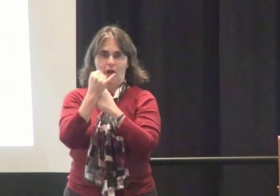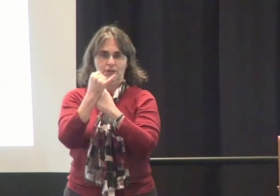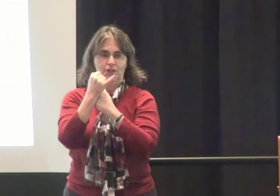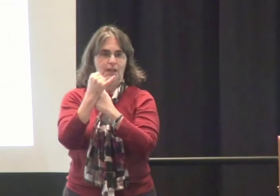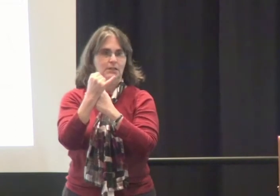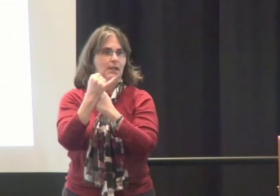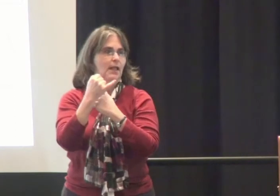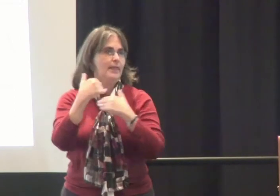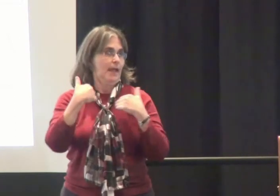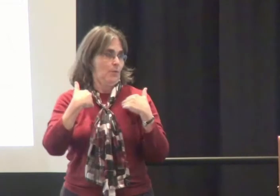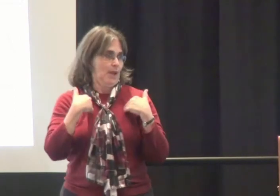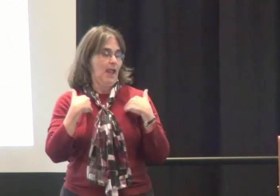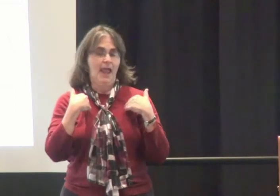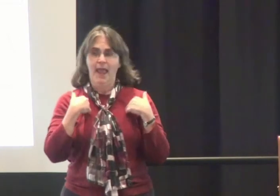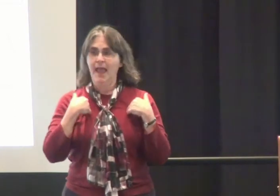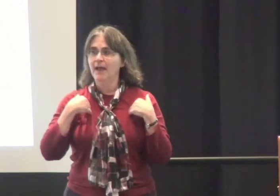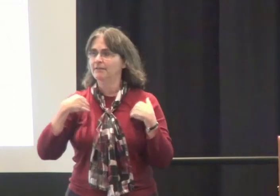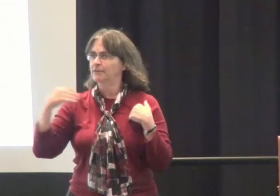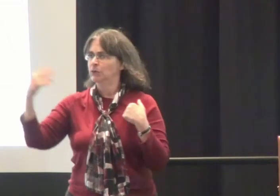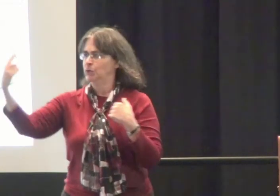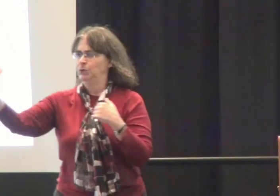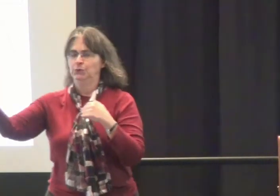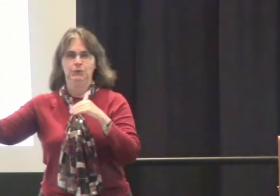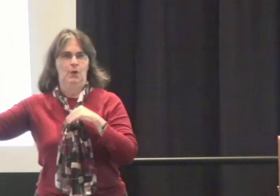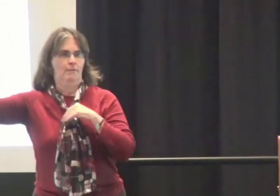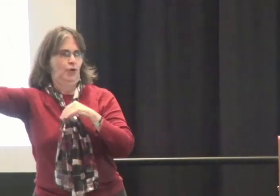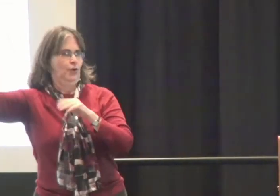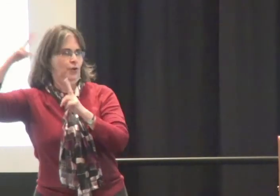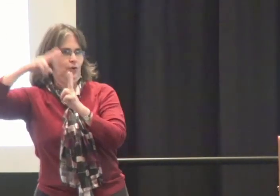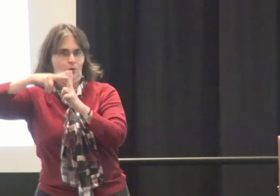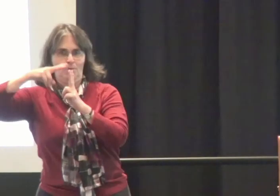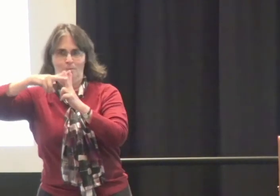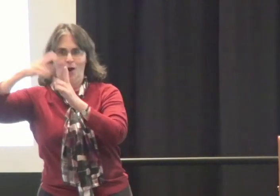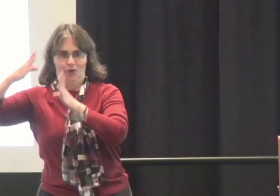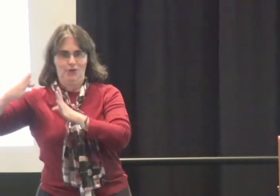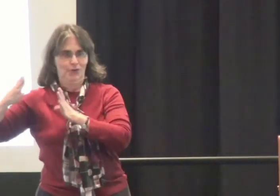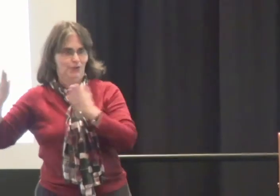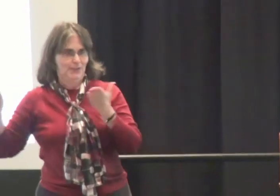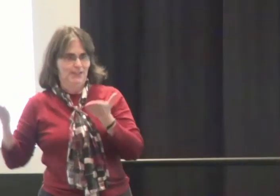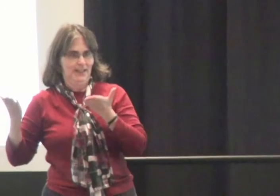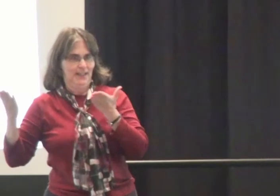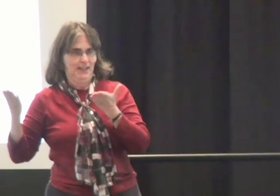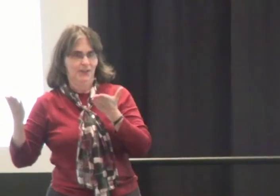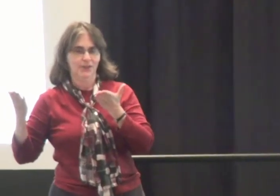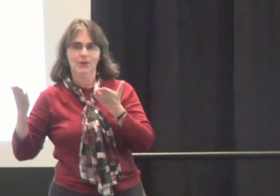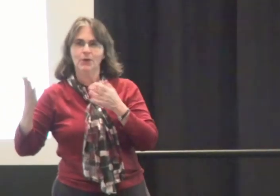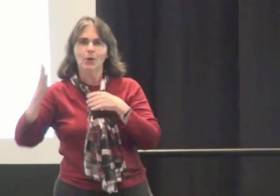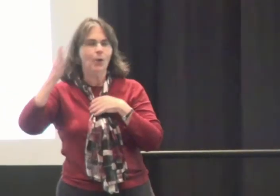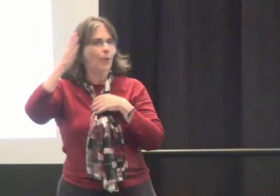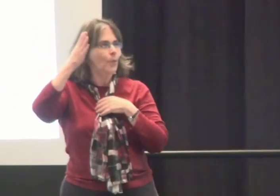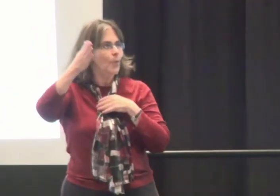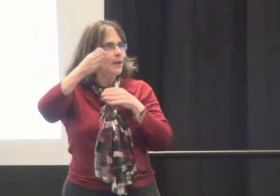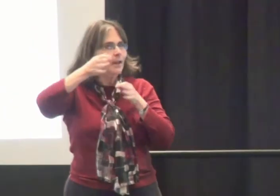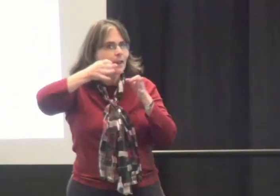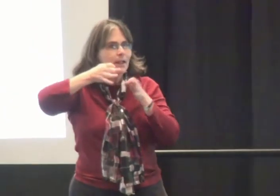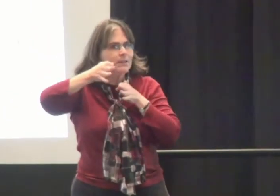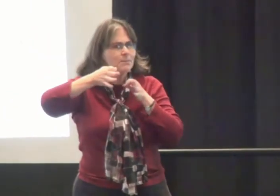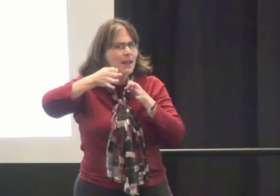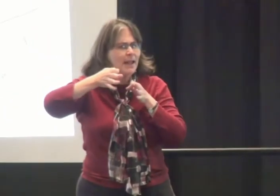So, Roxanne started a new project and we have two of her co-partners on that project.